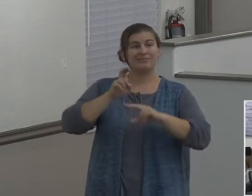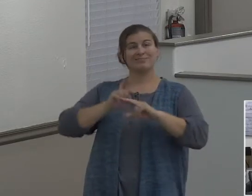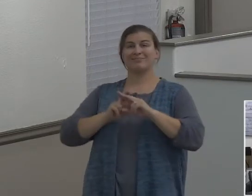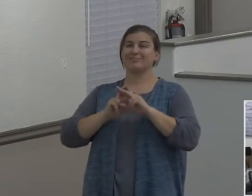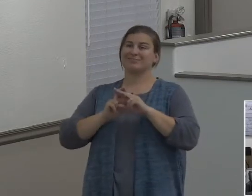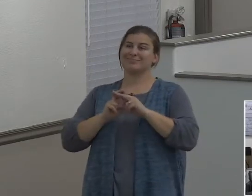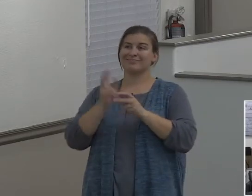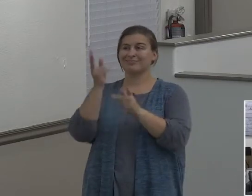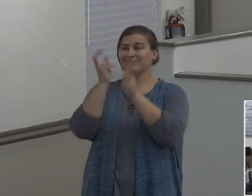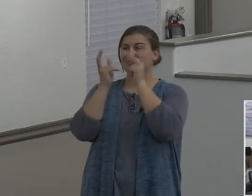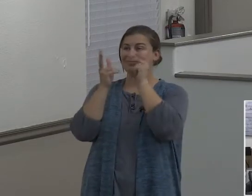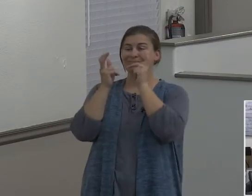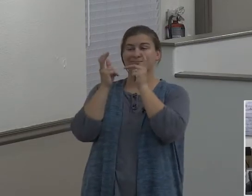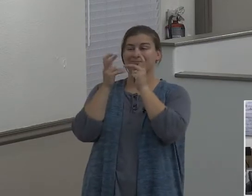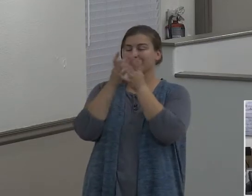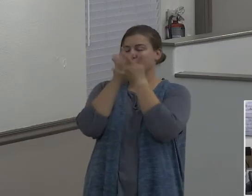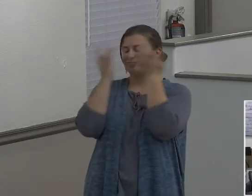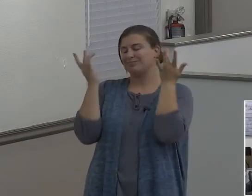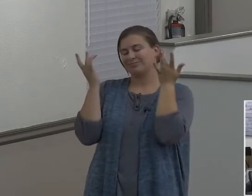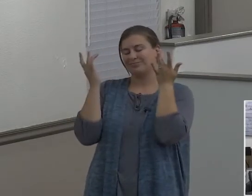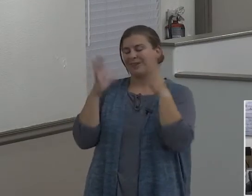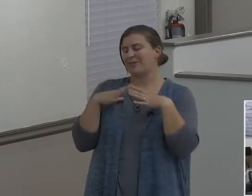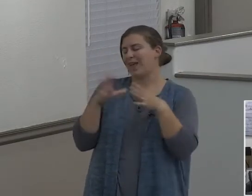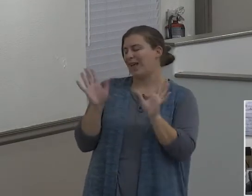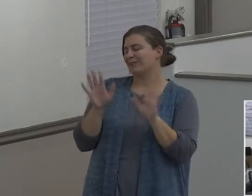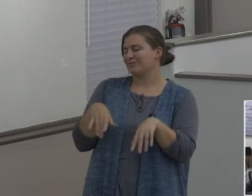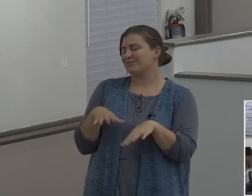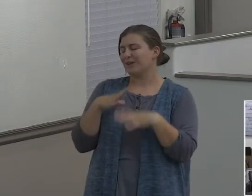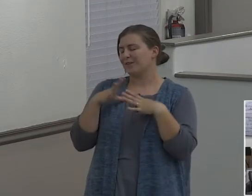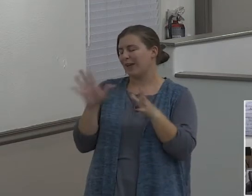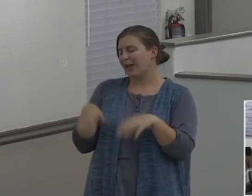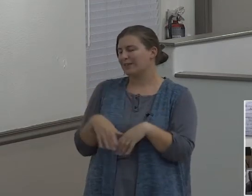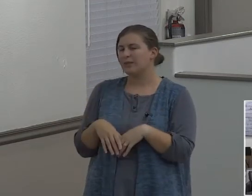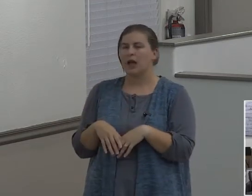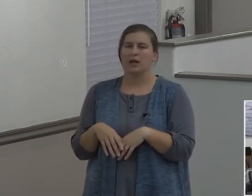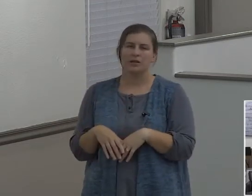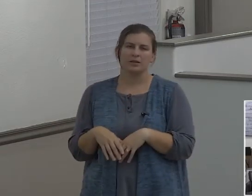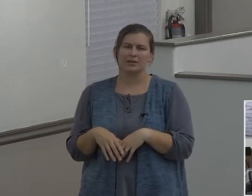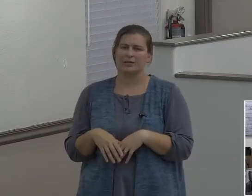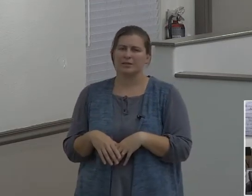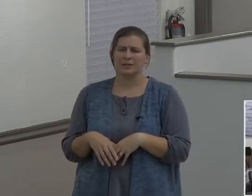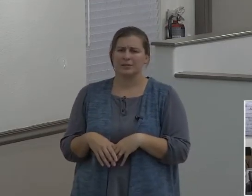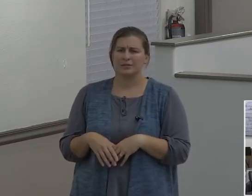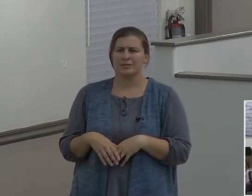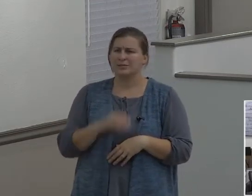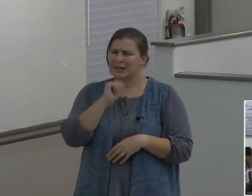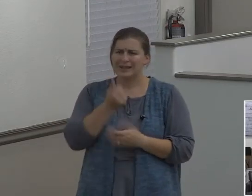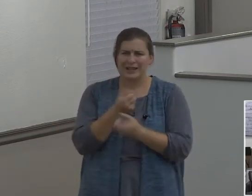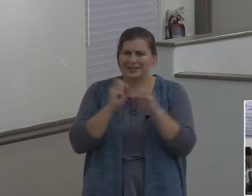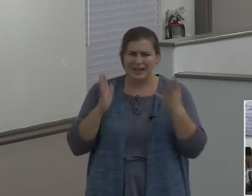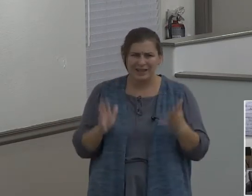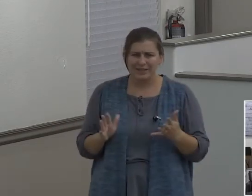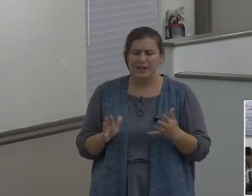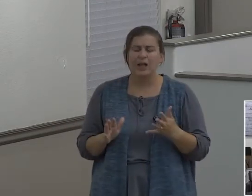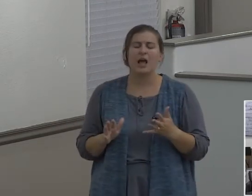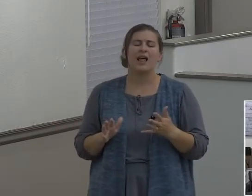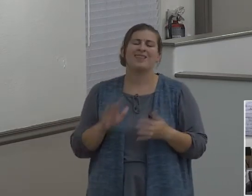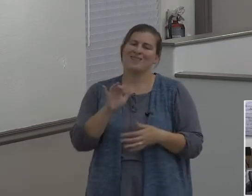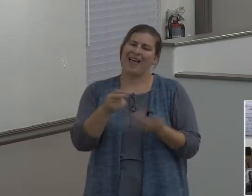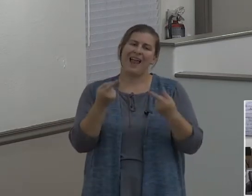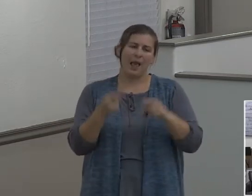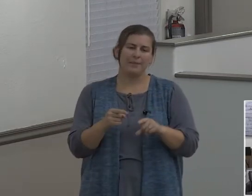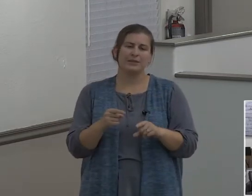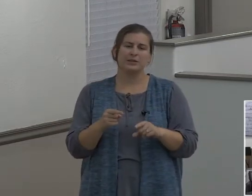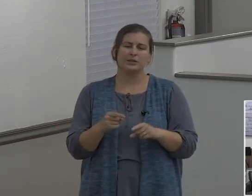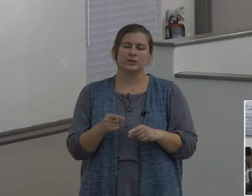I'm fine. I'm fine. But they don't really know Christ. That happens. You know, Charles Haddon Spurgeon was worried that